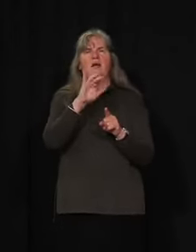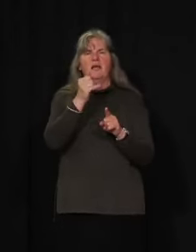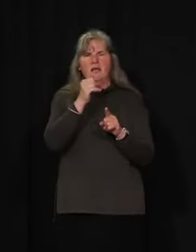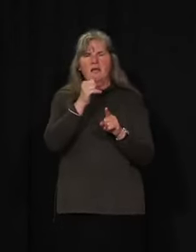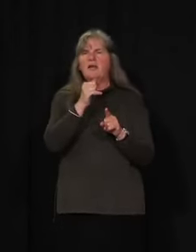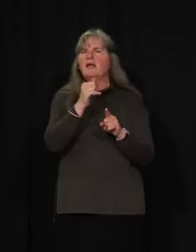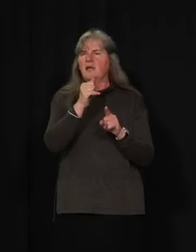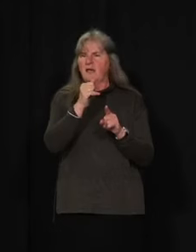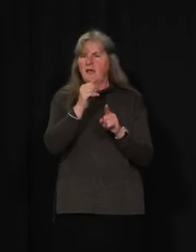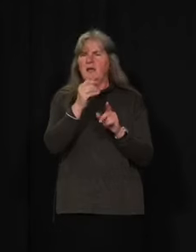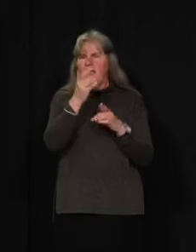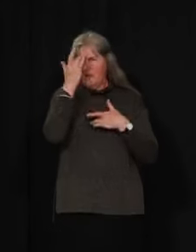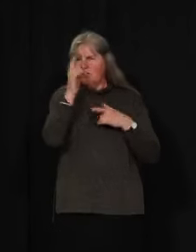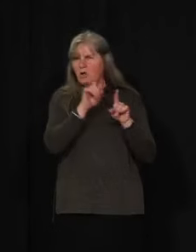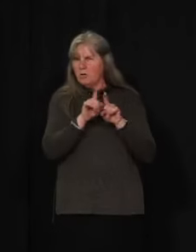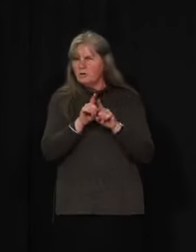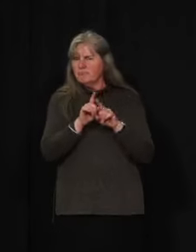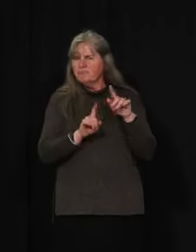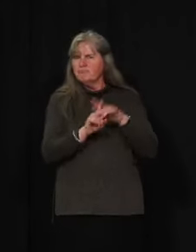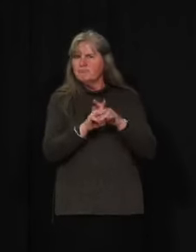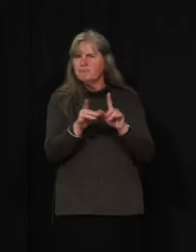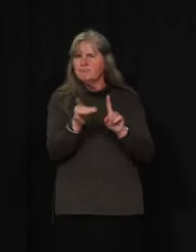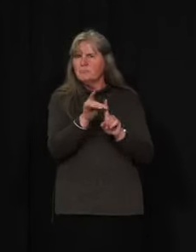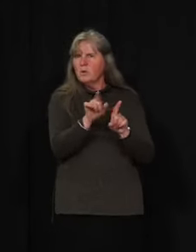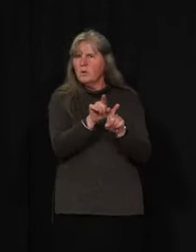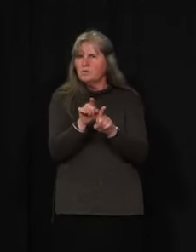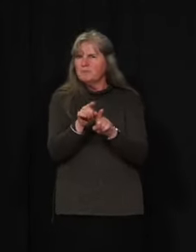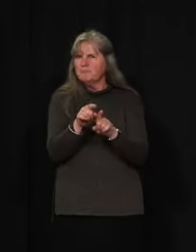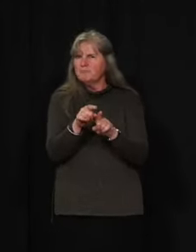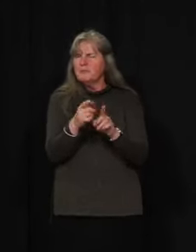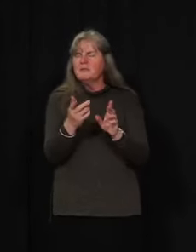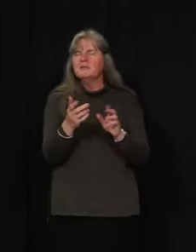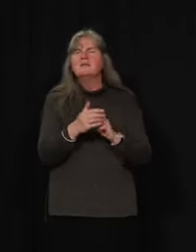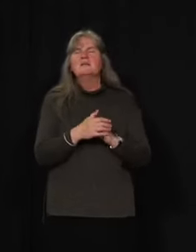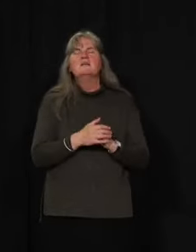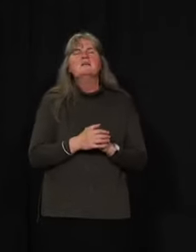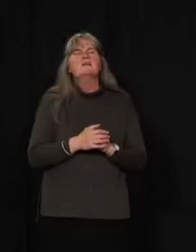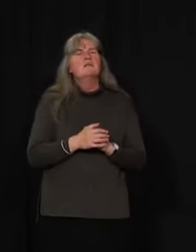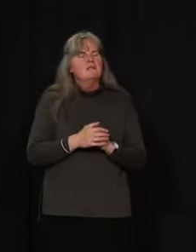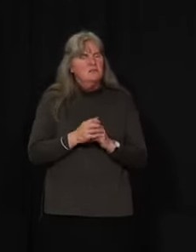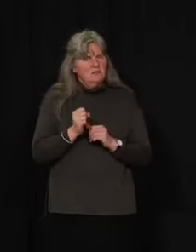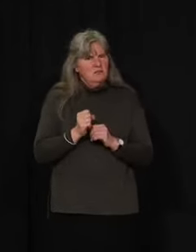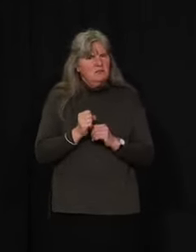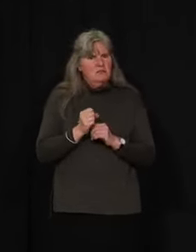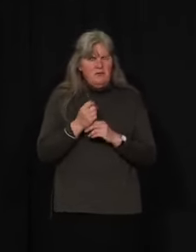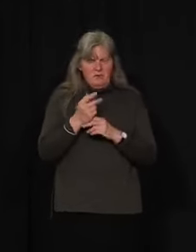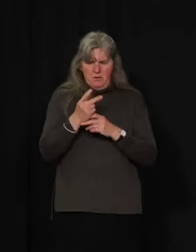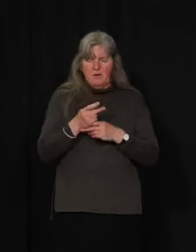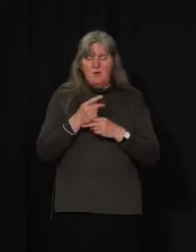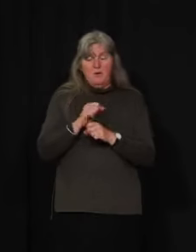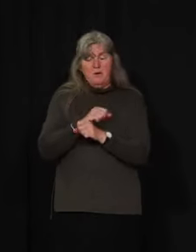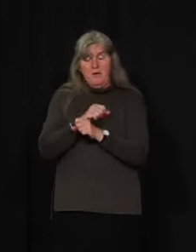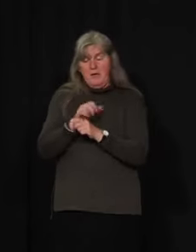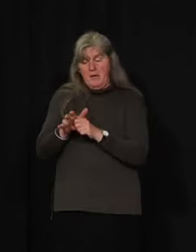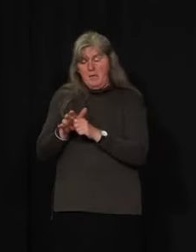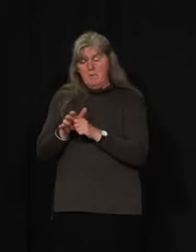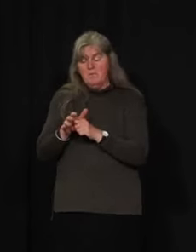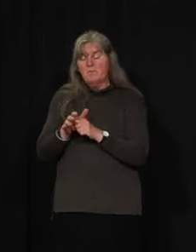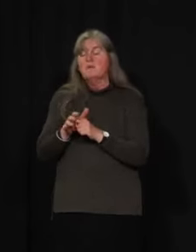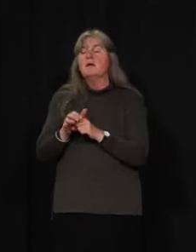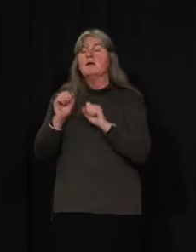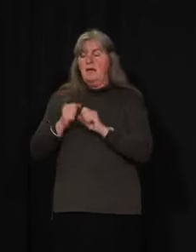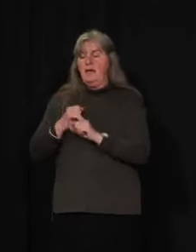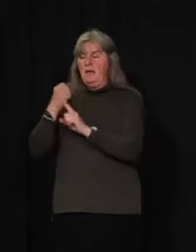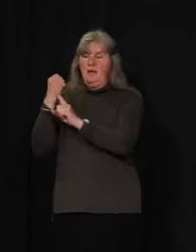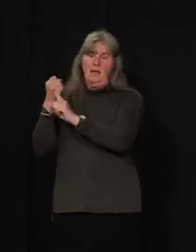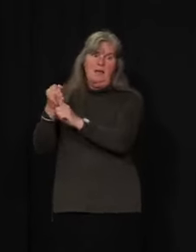it's not to underestimate the effect that COVID can have on a population